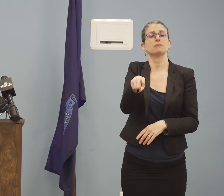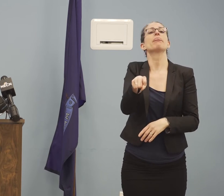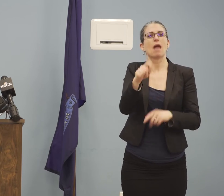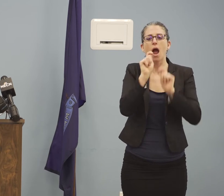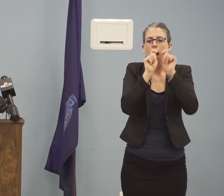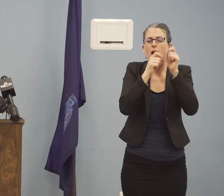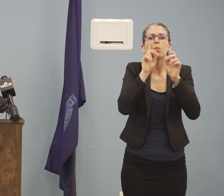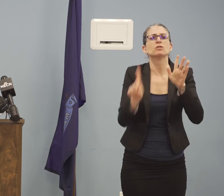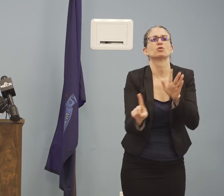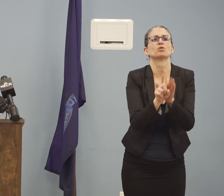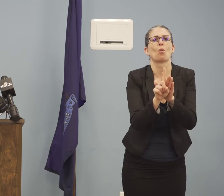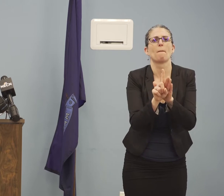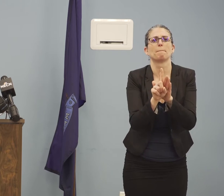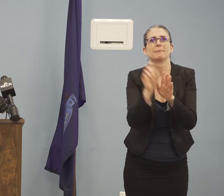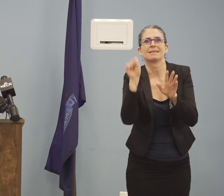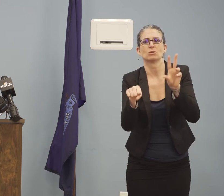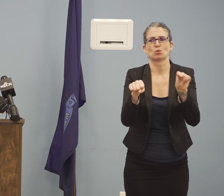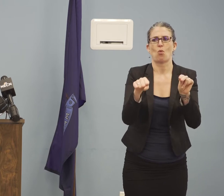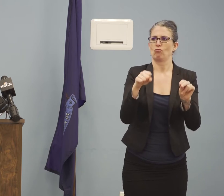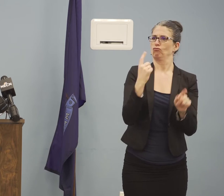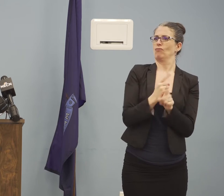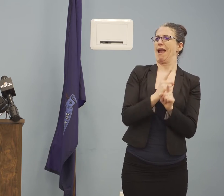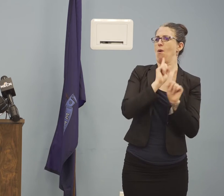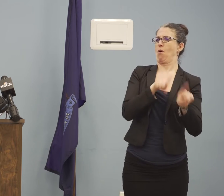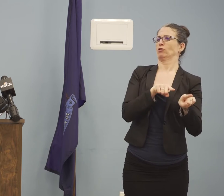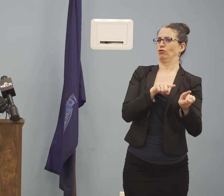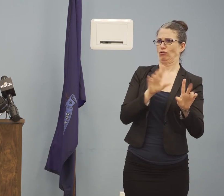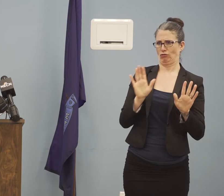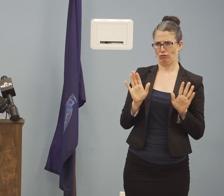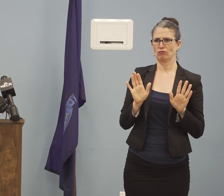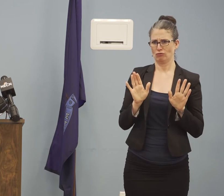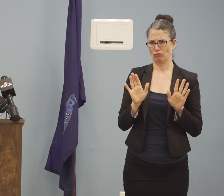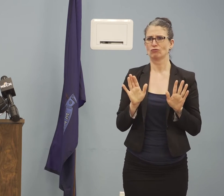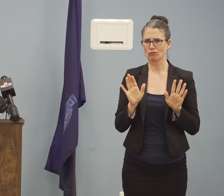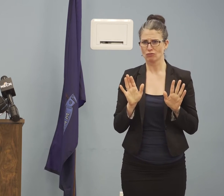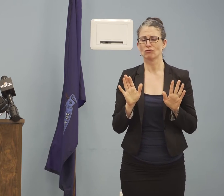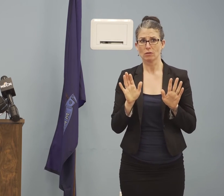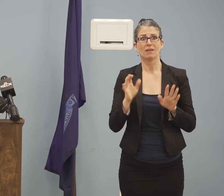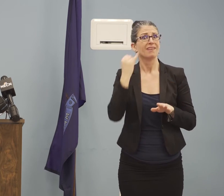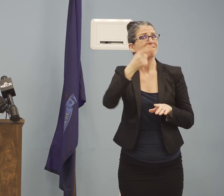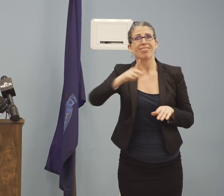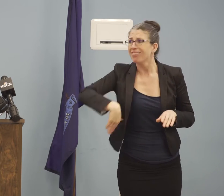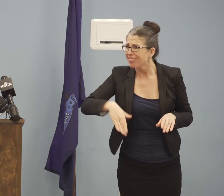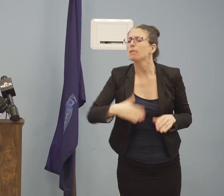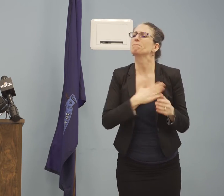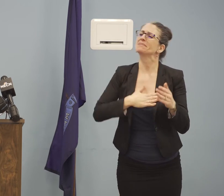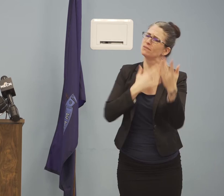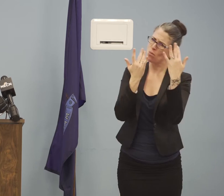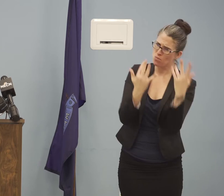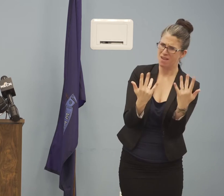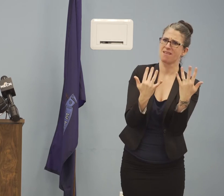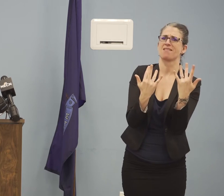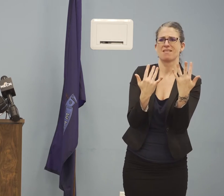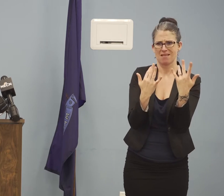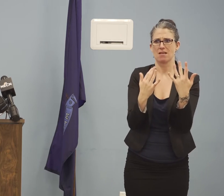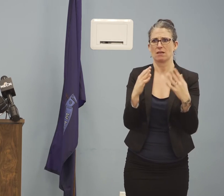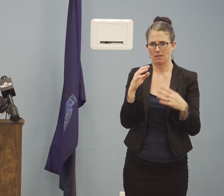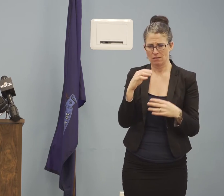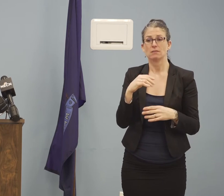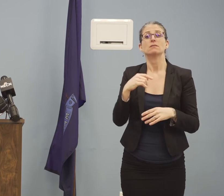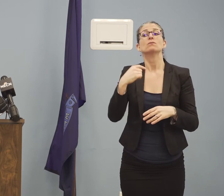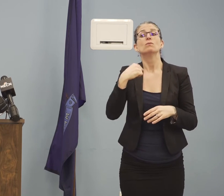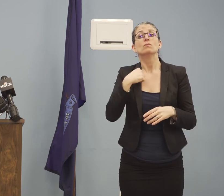and I are evaluating, again, multiple times per day. I sit down and meet with our medical team, our